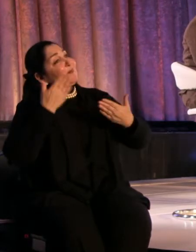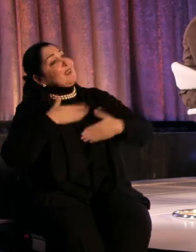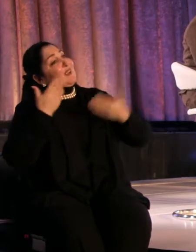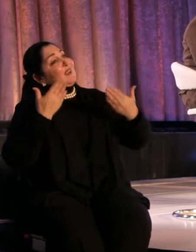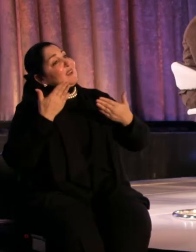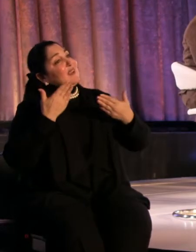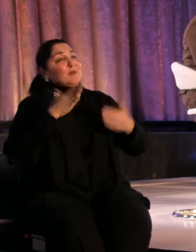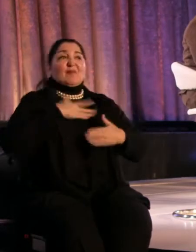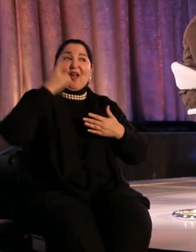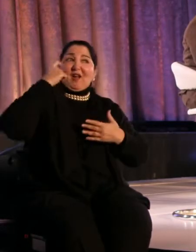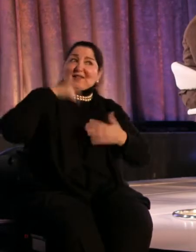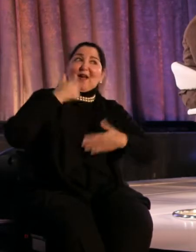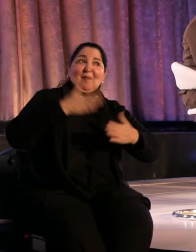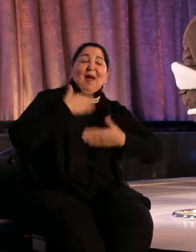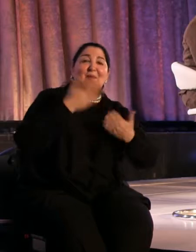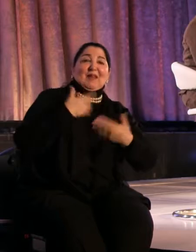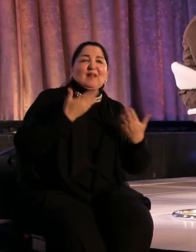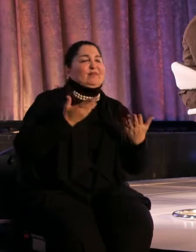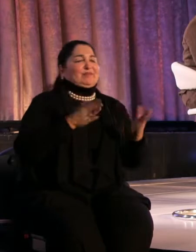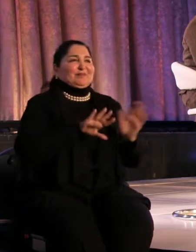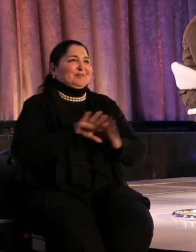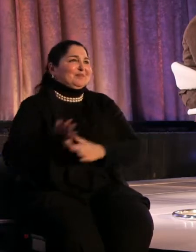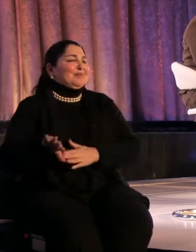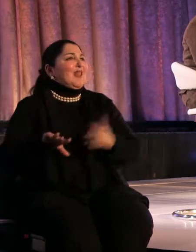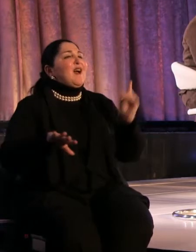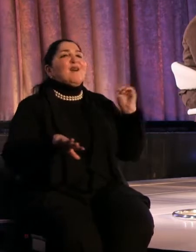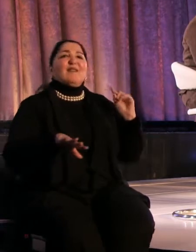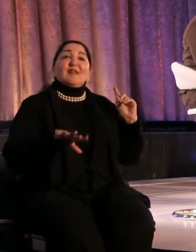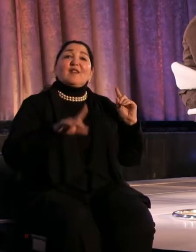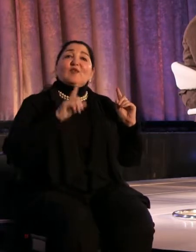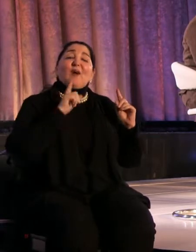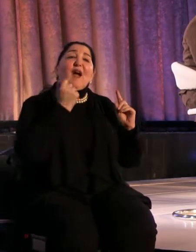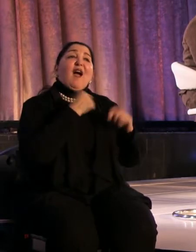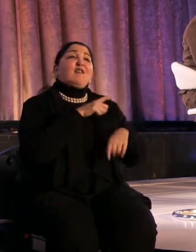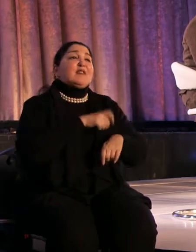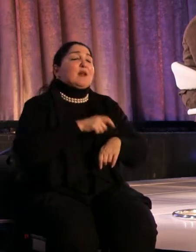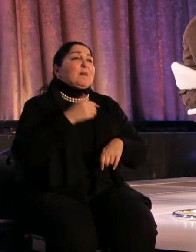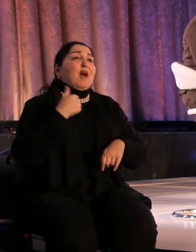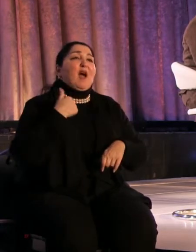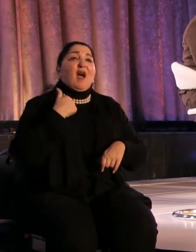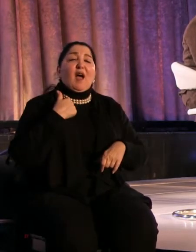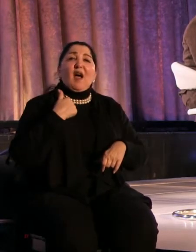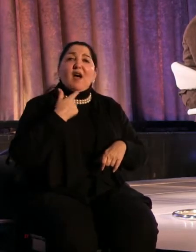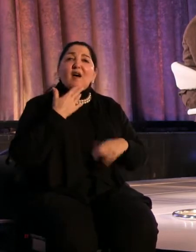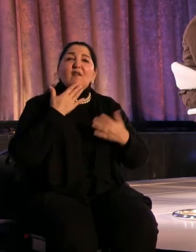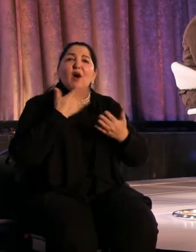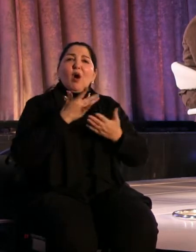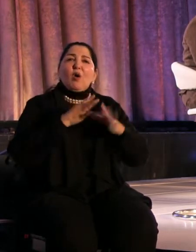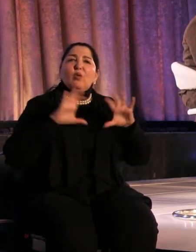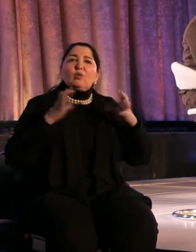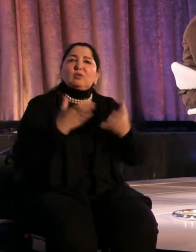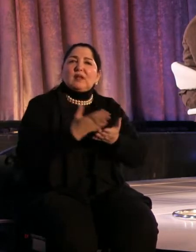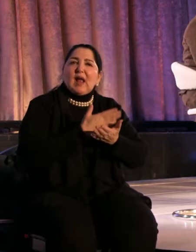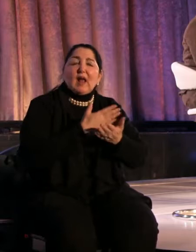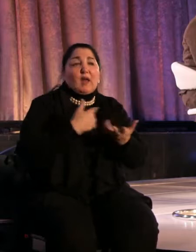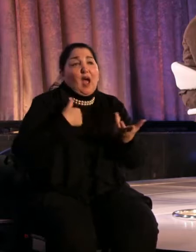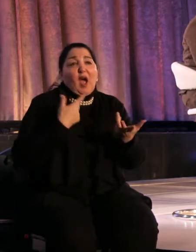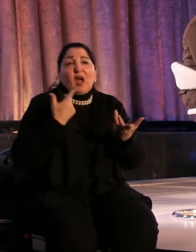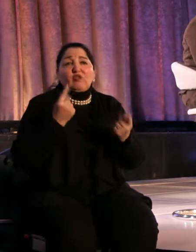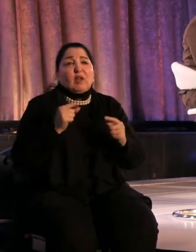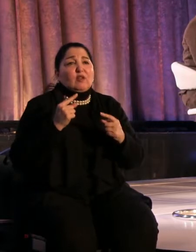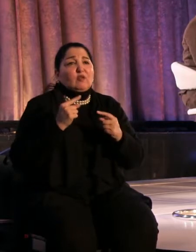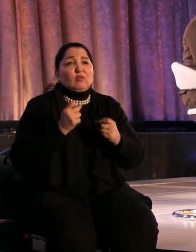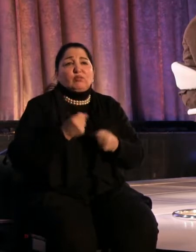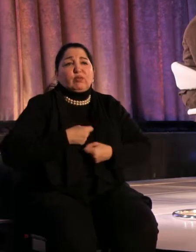I, every time I have a hootenanny, I try to, to sing the songs that, that everybody can sing. That's, that's sort of